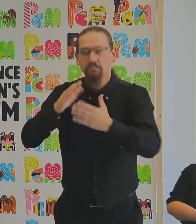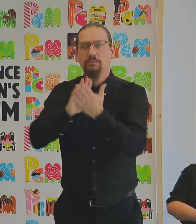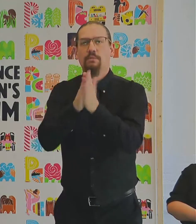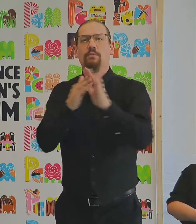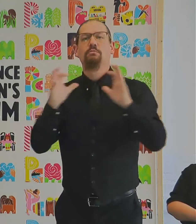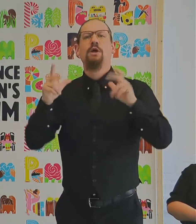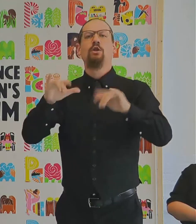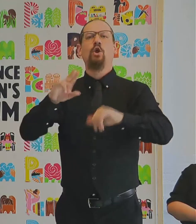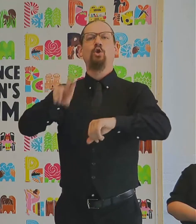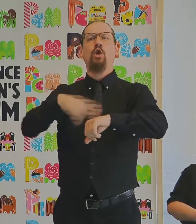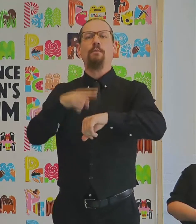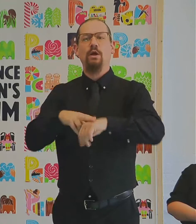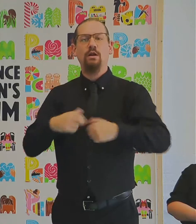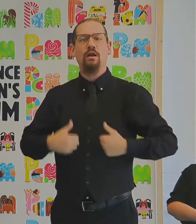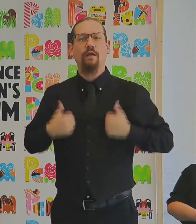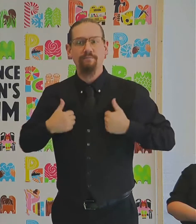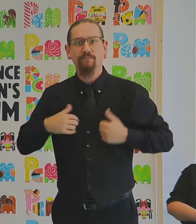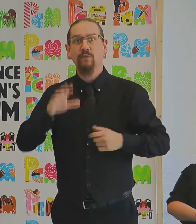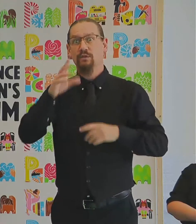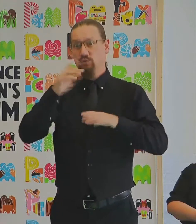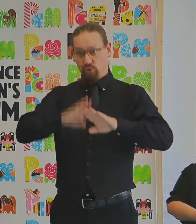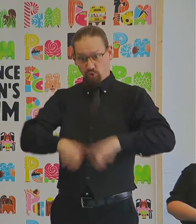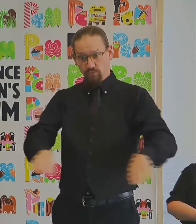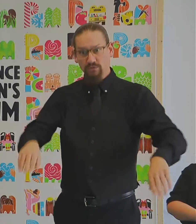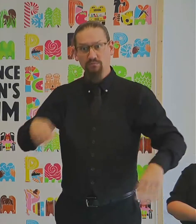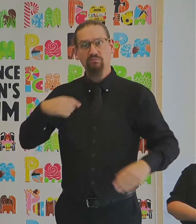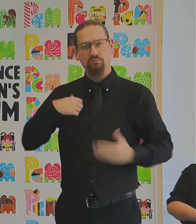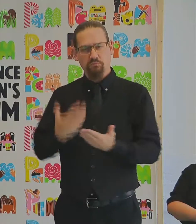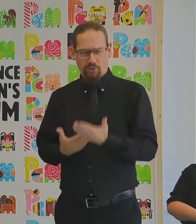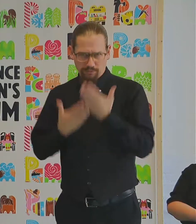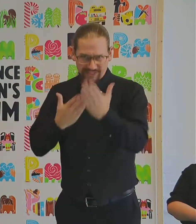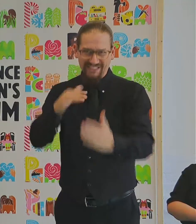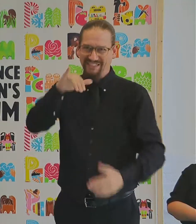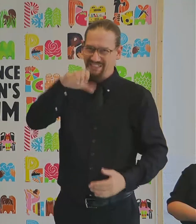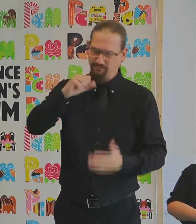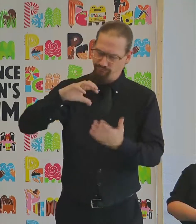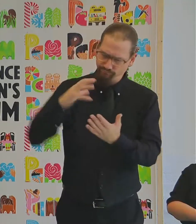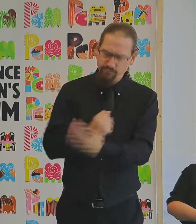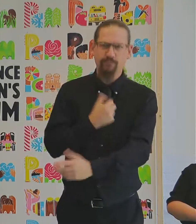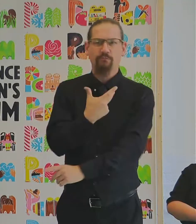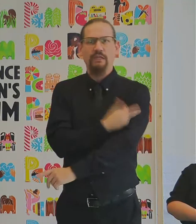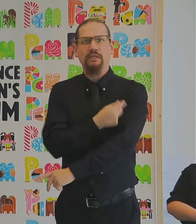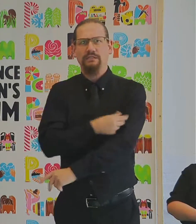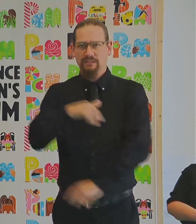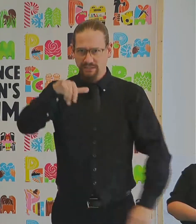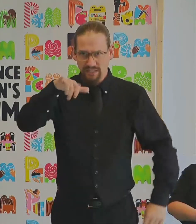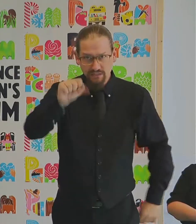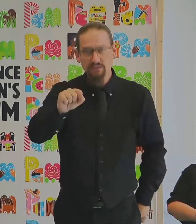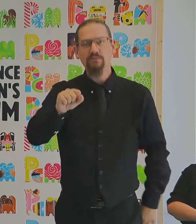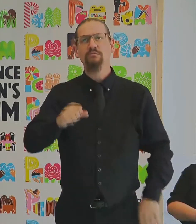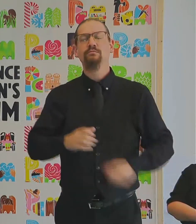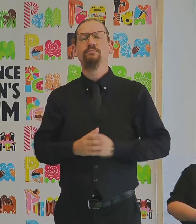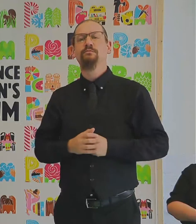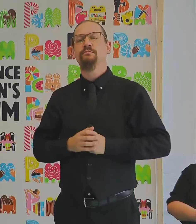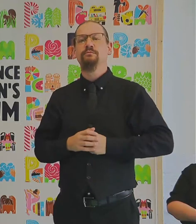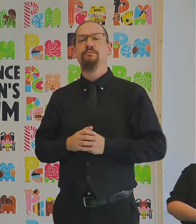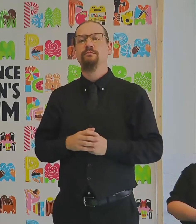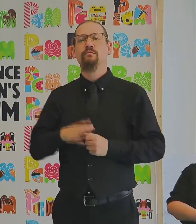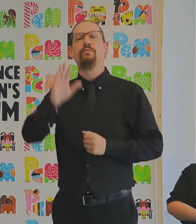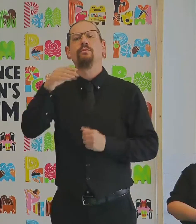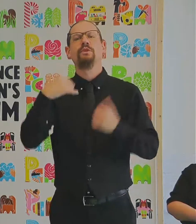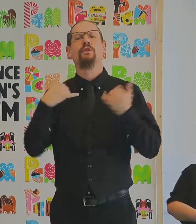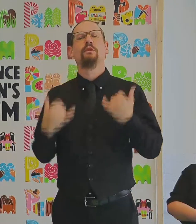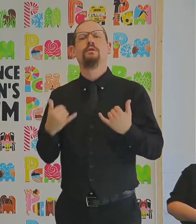the COVID vaccine to all eligible children. Right now, that recommendation includes children ages 12 to 18.